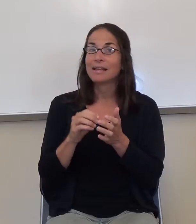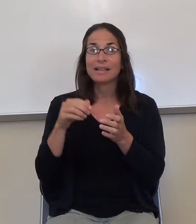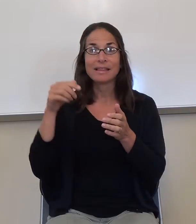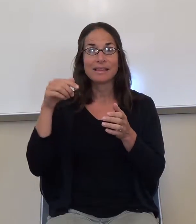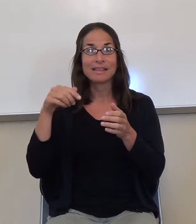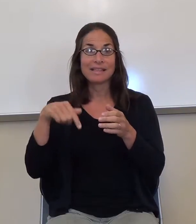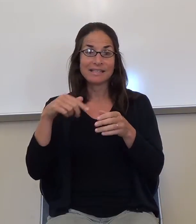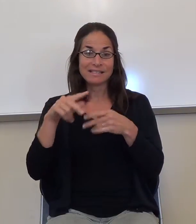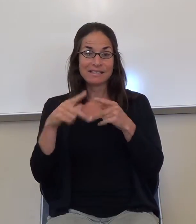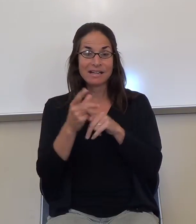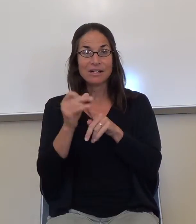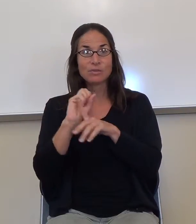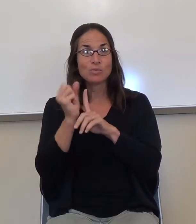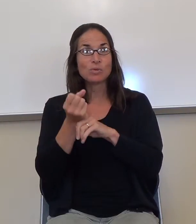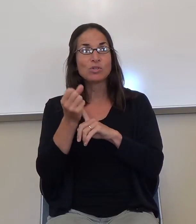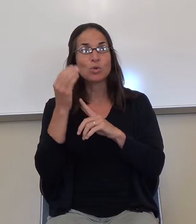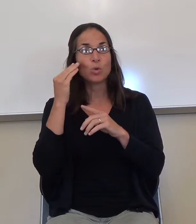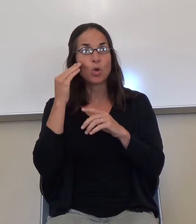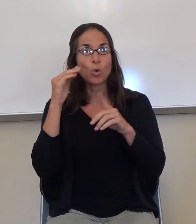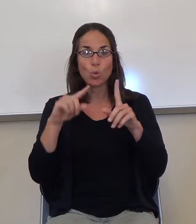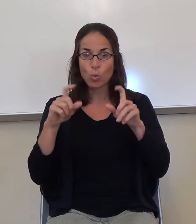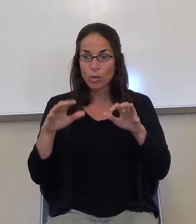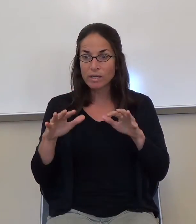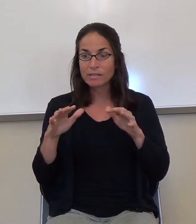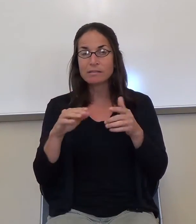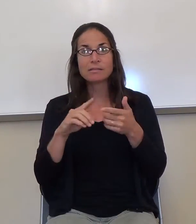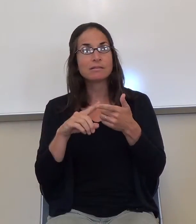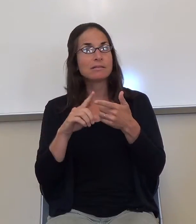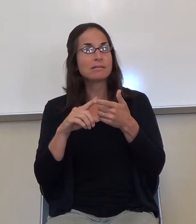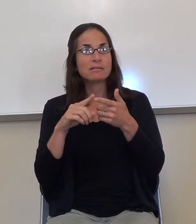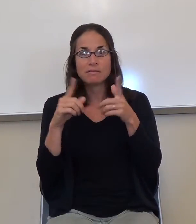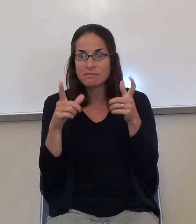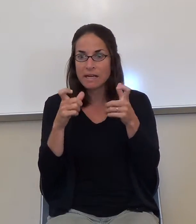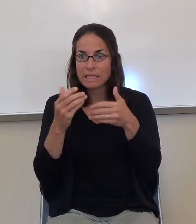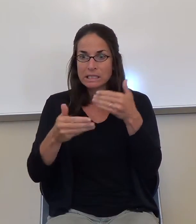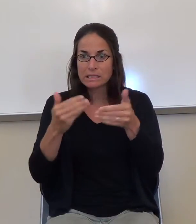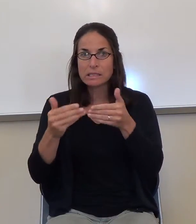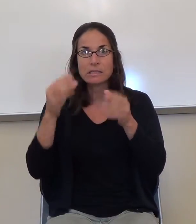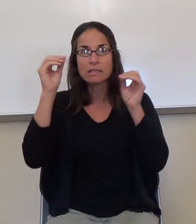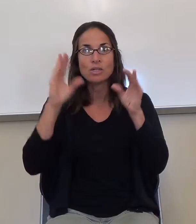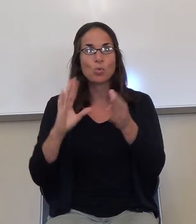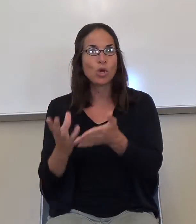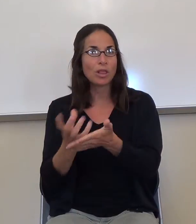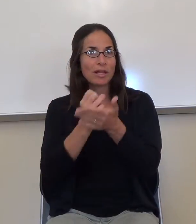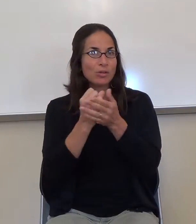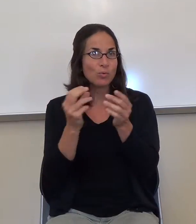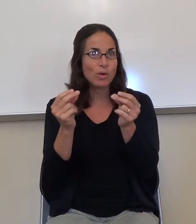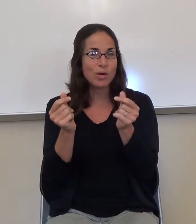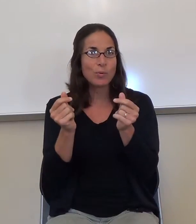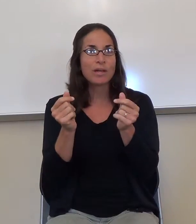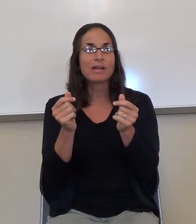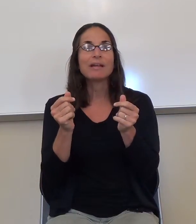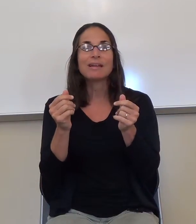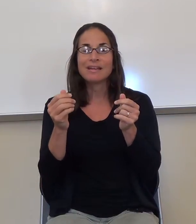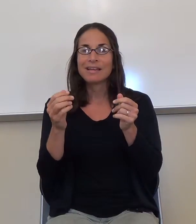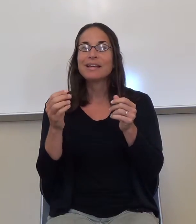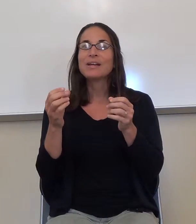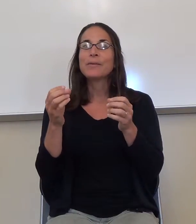where you know it's a pop quiz, you know it's a quick thing, the teacher's going to collect it real quick. So, our human nature is to go right